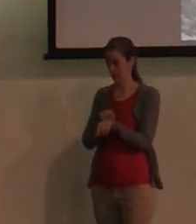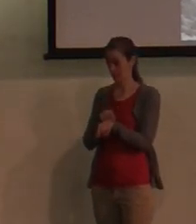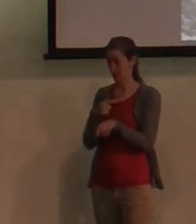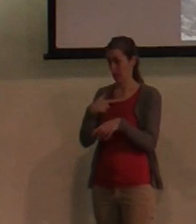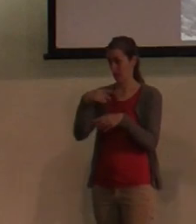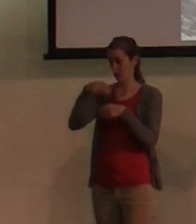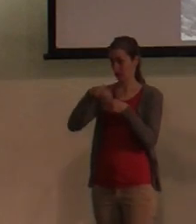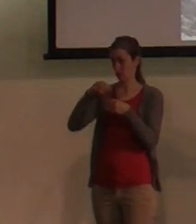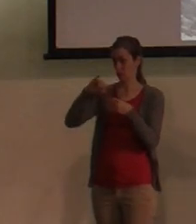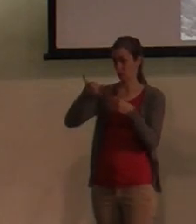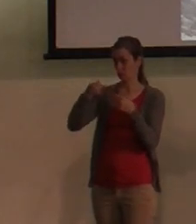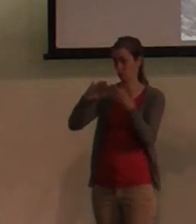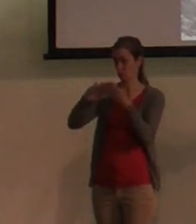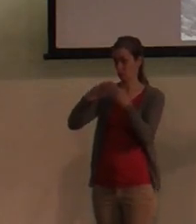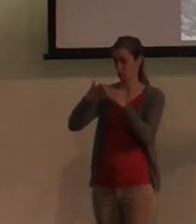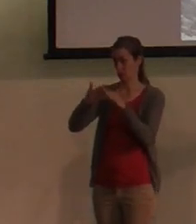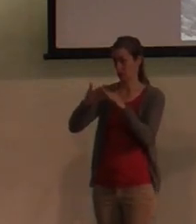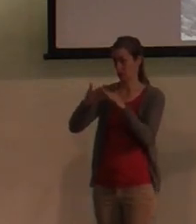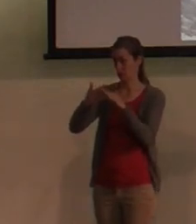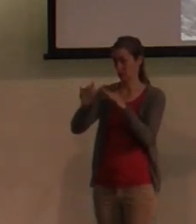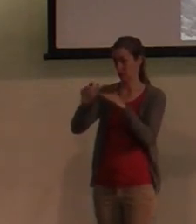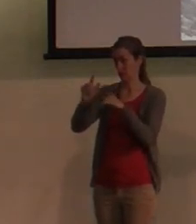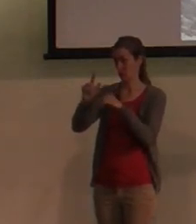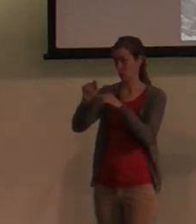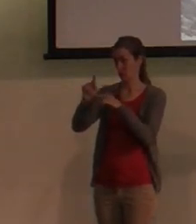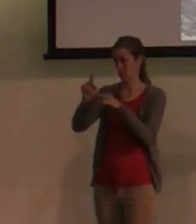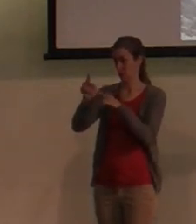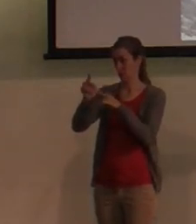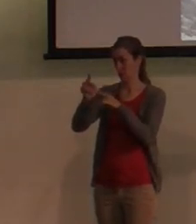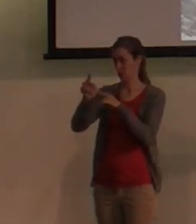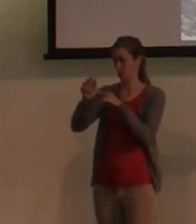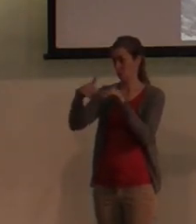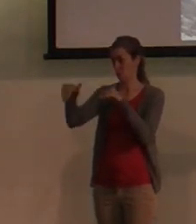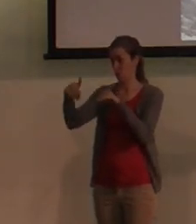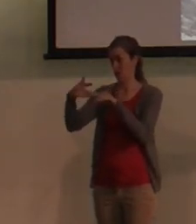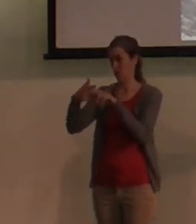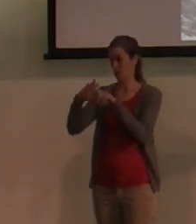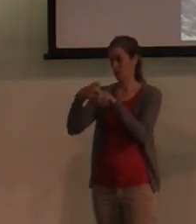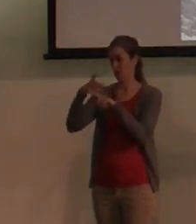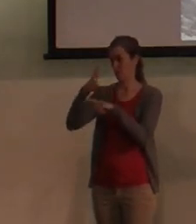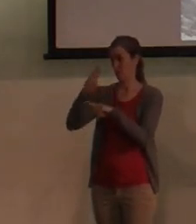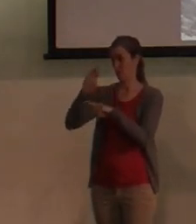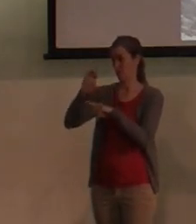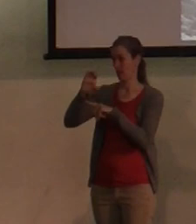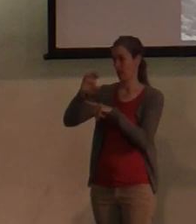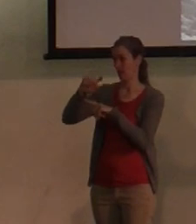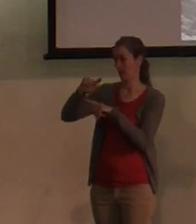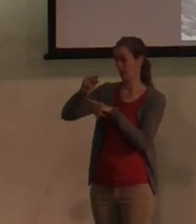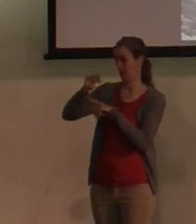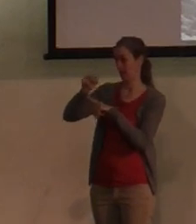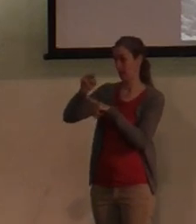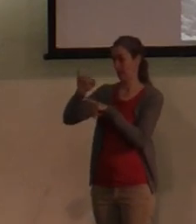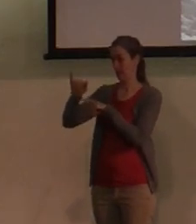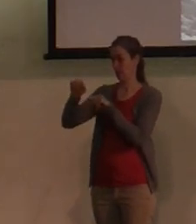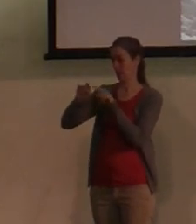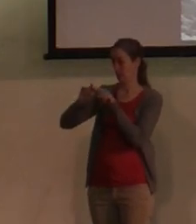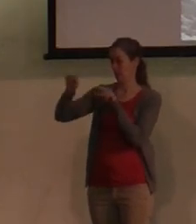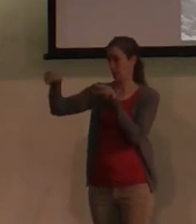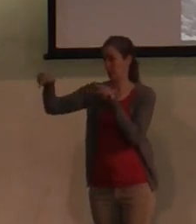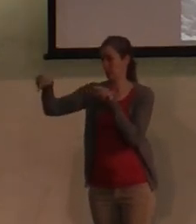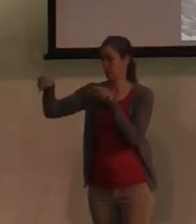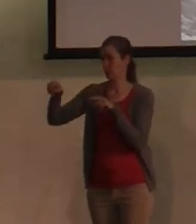Jerusalem, you can, it's like 20 minute walk from Bethany. So whenever you think of John chapter 11 and